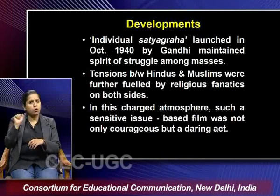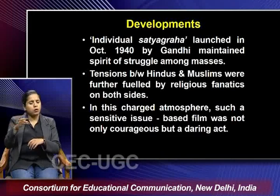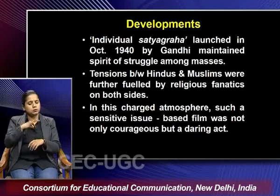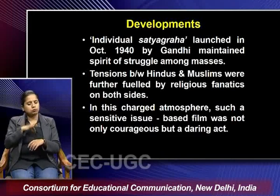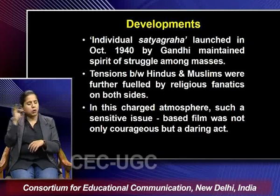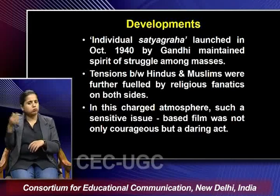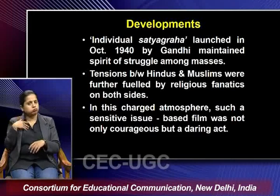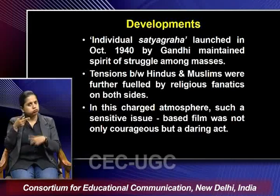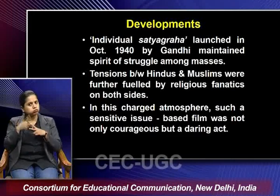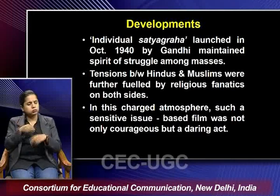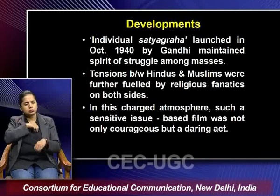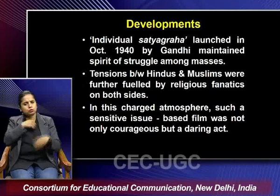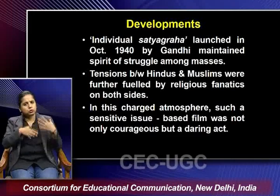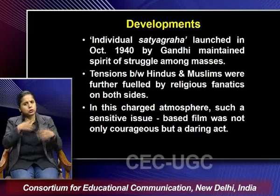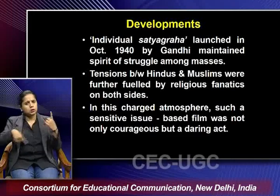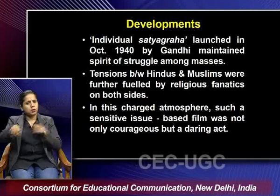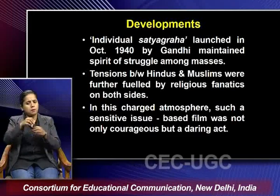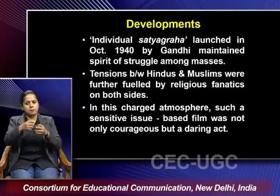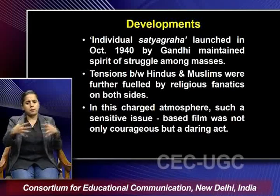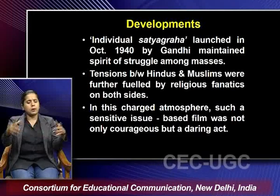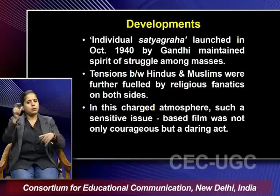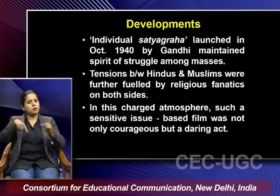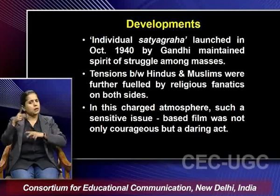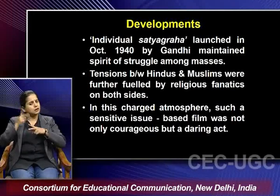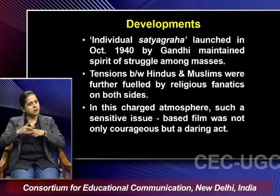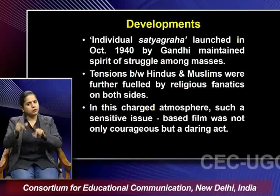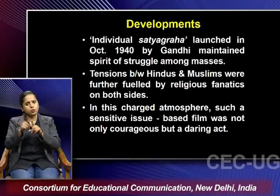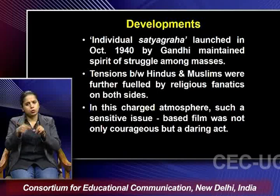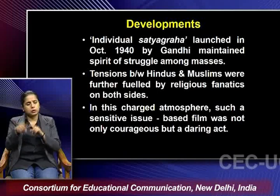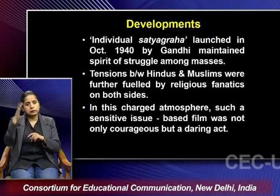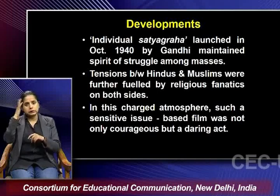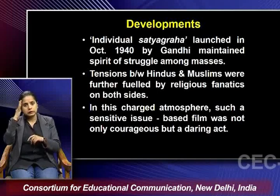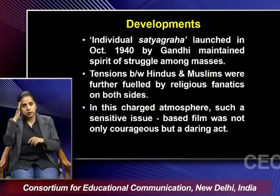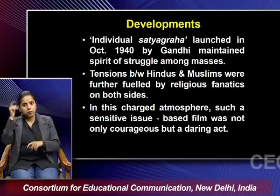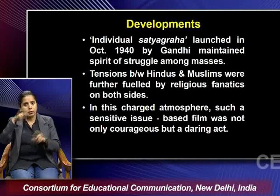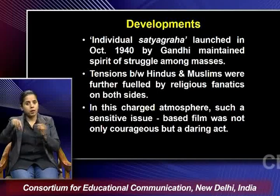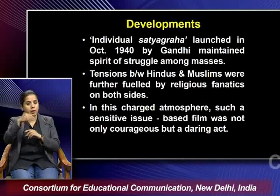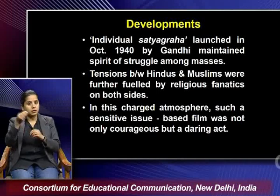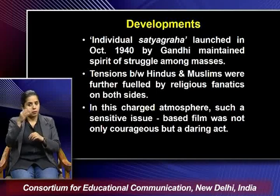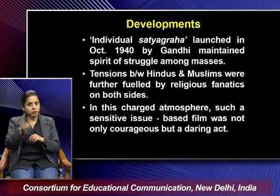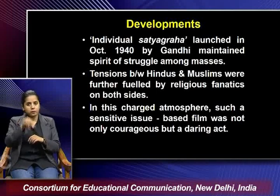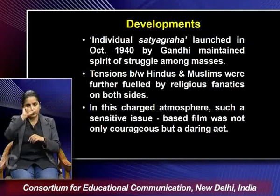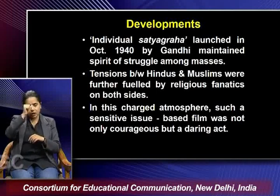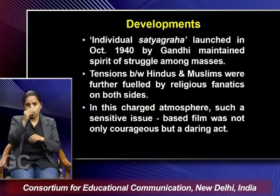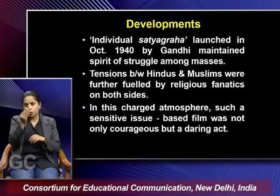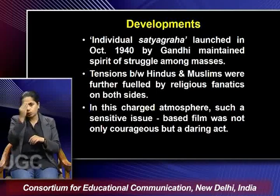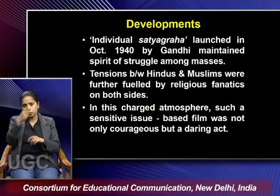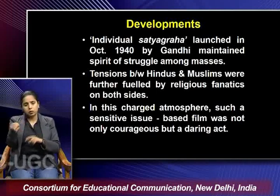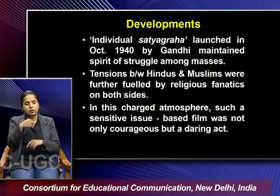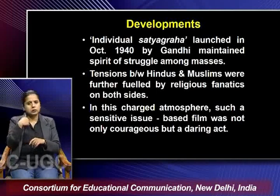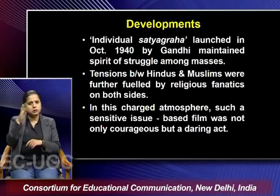of struggle among the masses and the kind of tensions which was there between the hindus and muslims